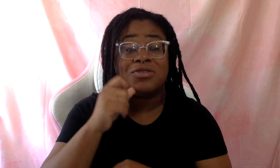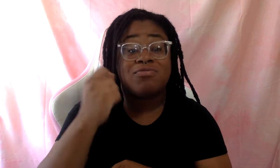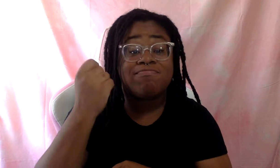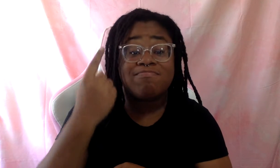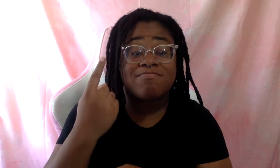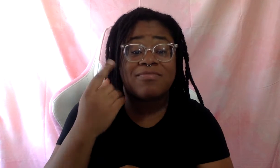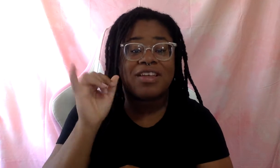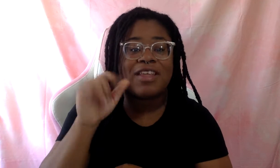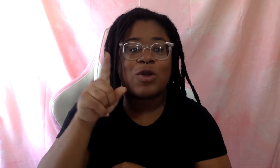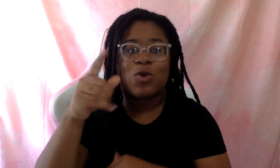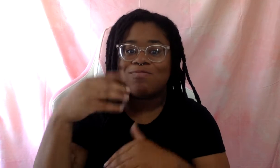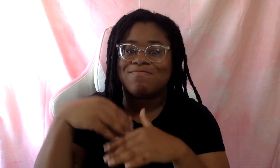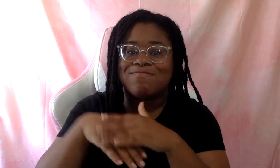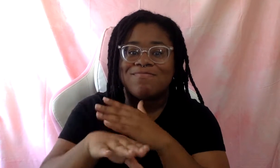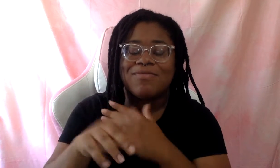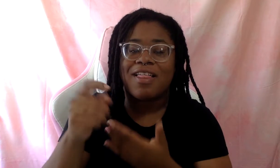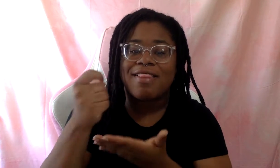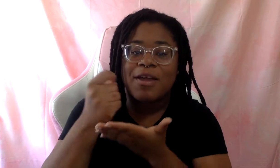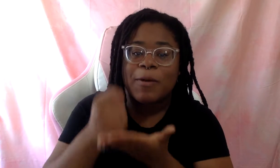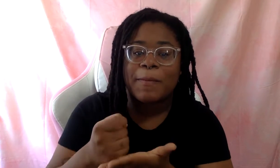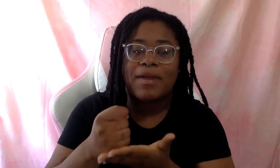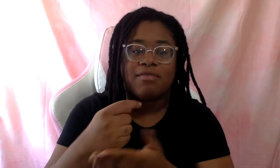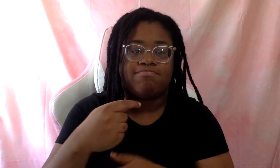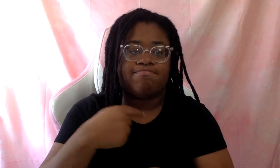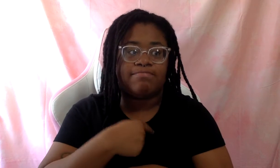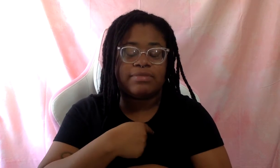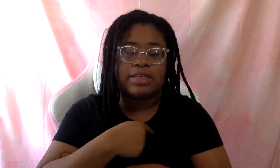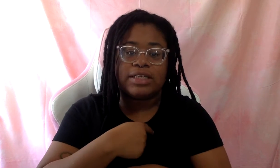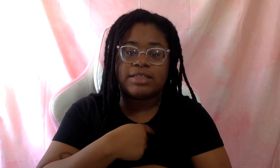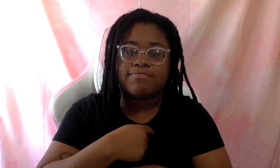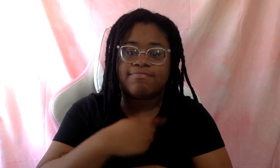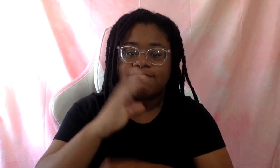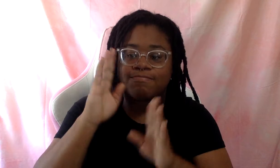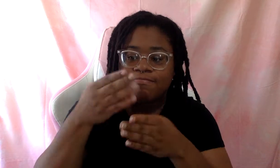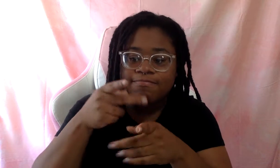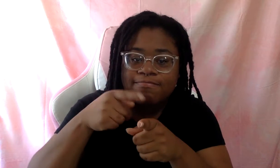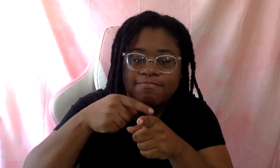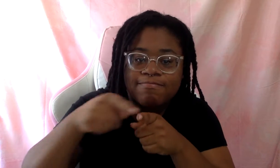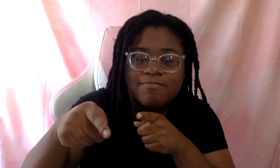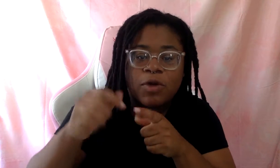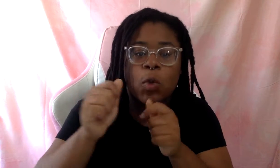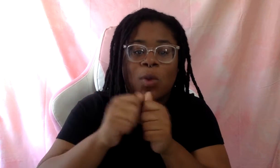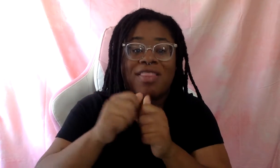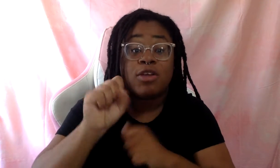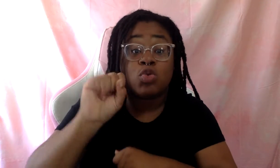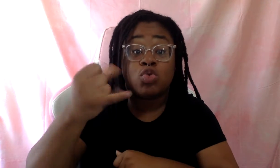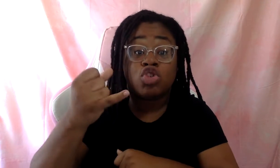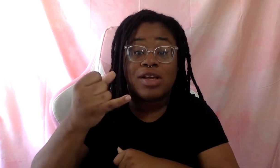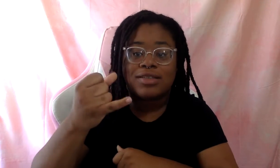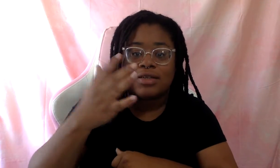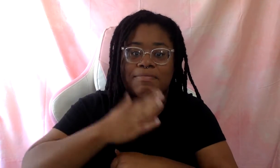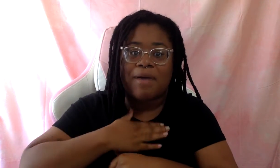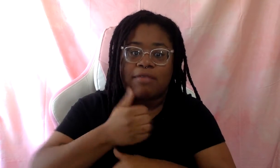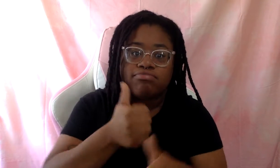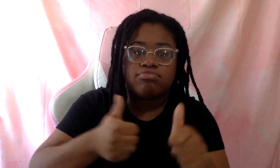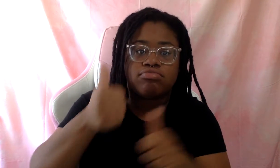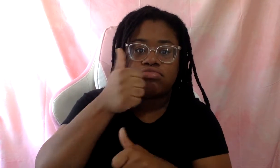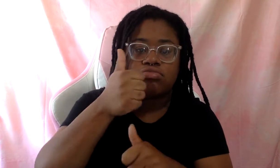into therapy as a practitioner with social justice at the forefront. Um, and secondly,